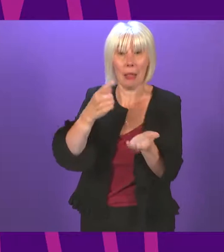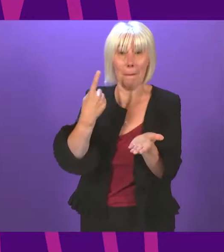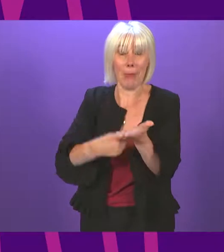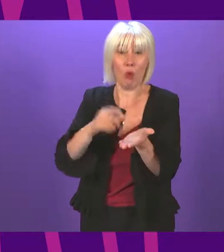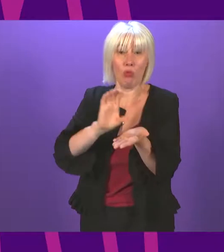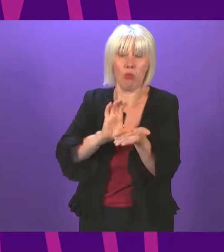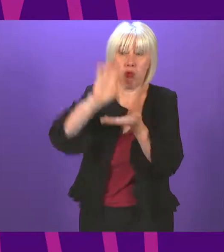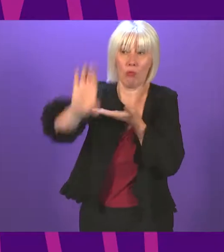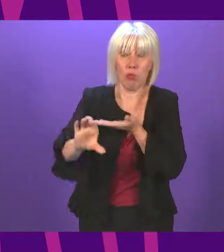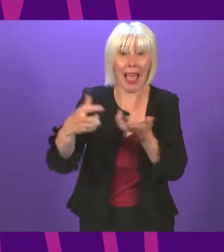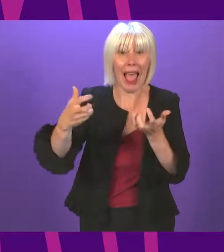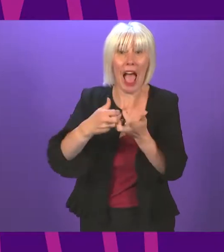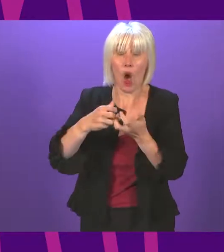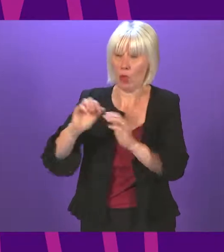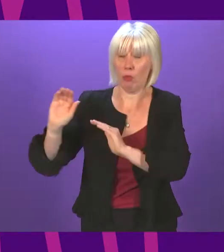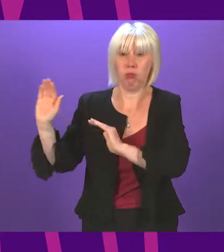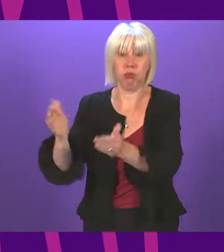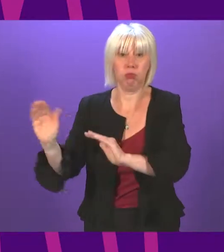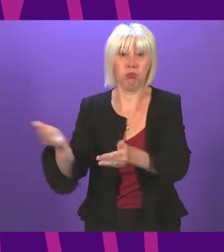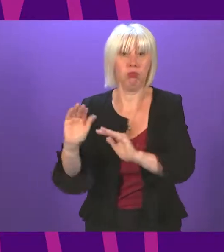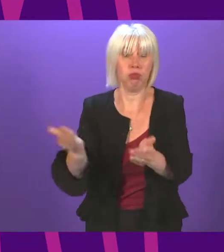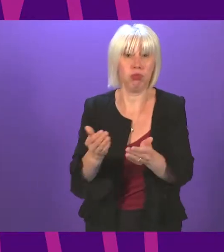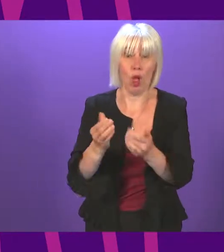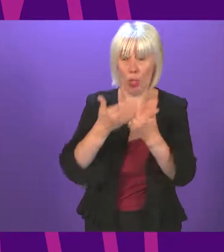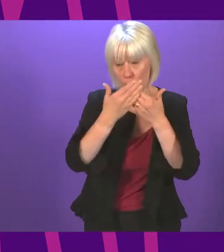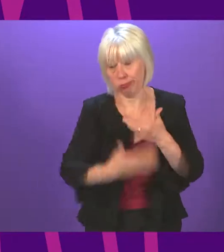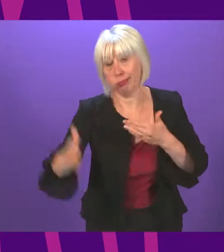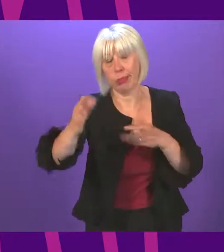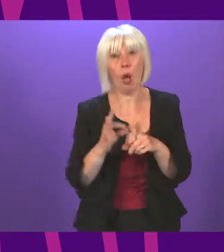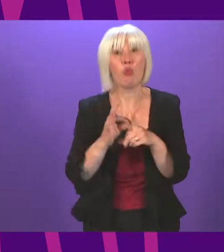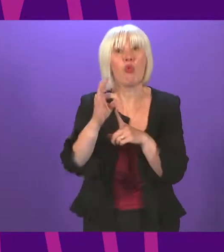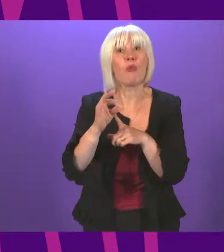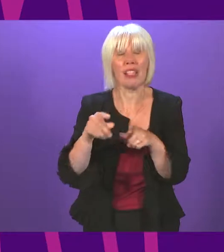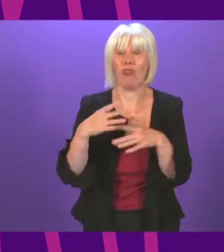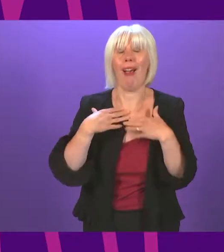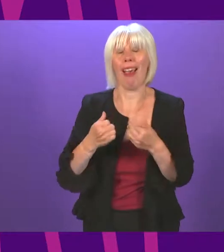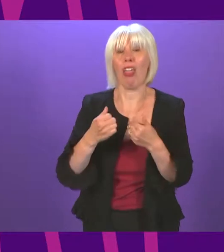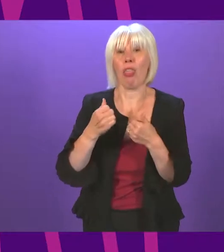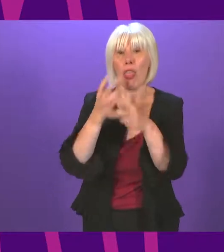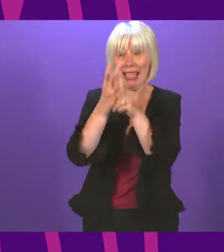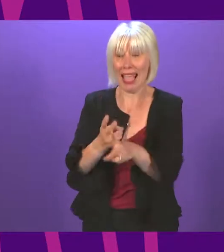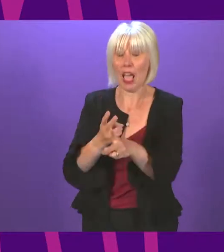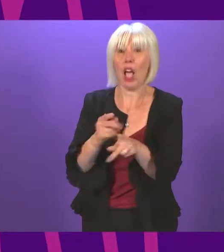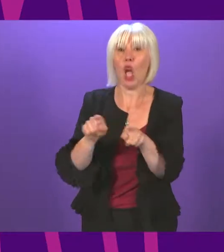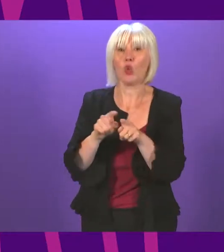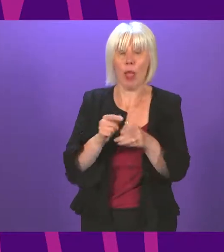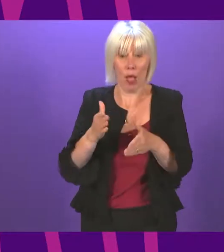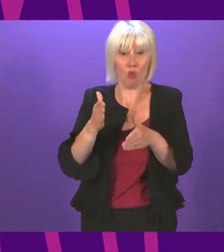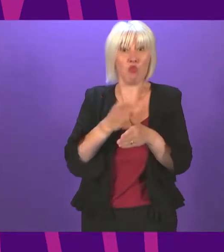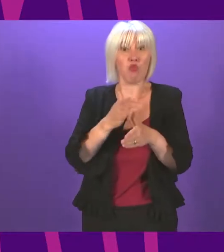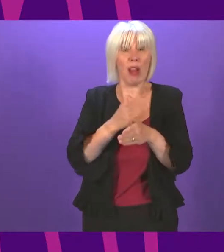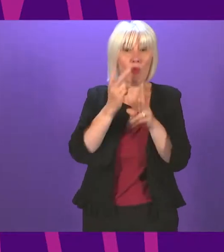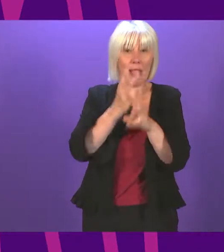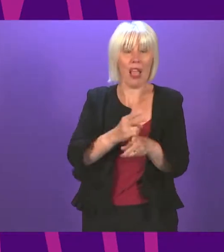to support delivery of improvements throughout the five years of this Parliament. Amongst other things, it will increase primary care investment by